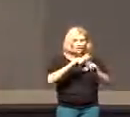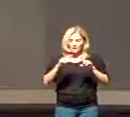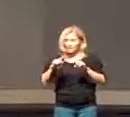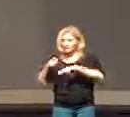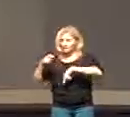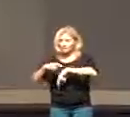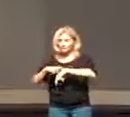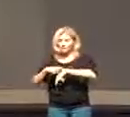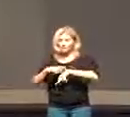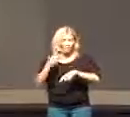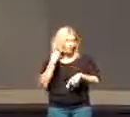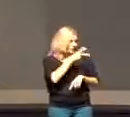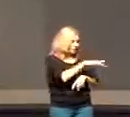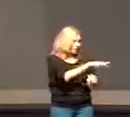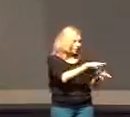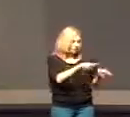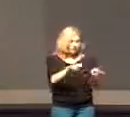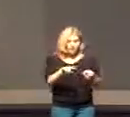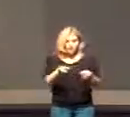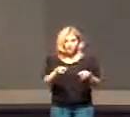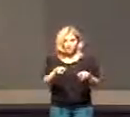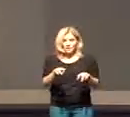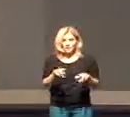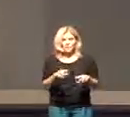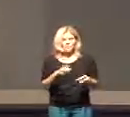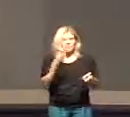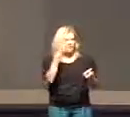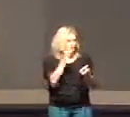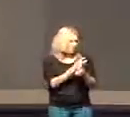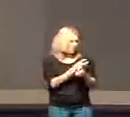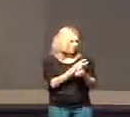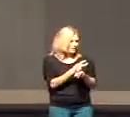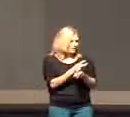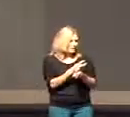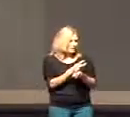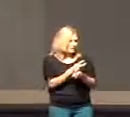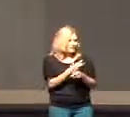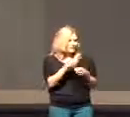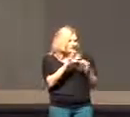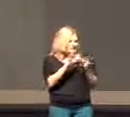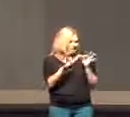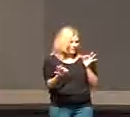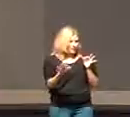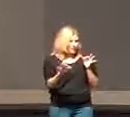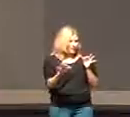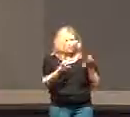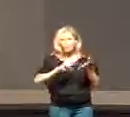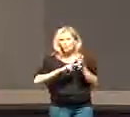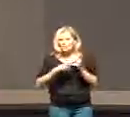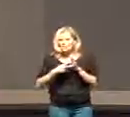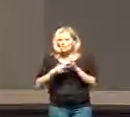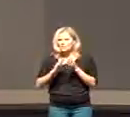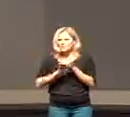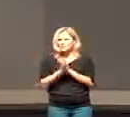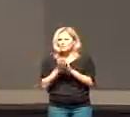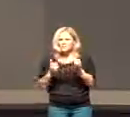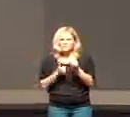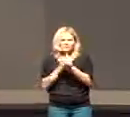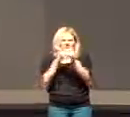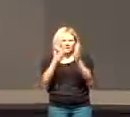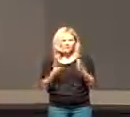times turning to that crowd and making a hard difficult statement about what it means to be a disciple.